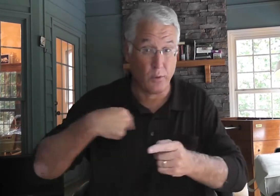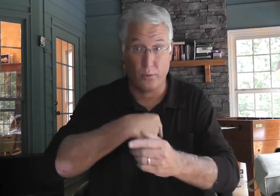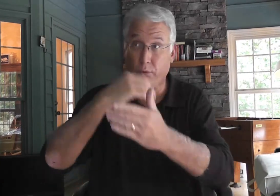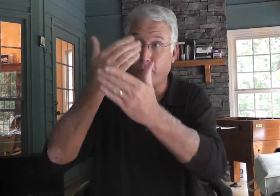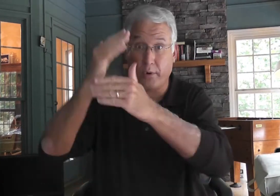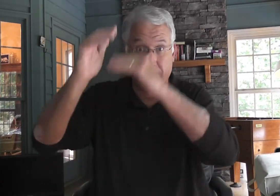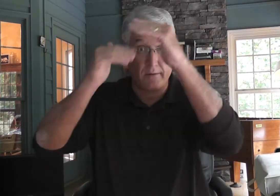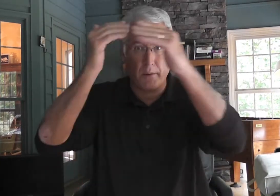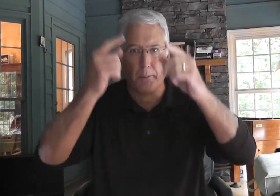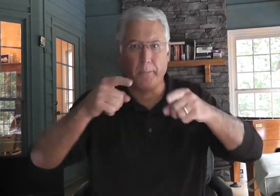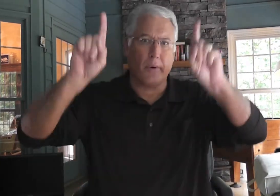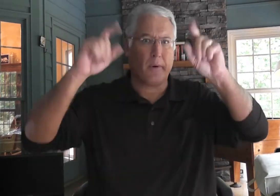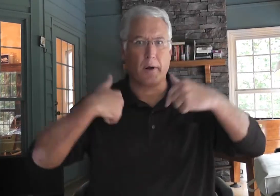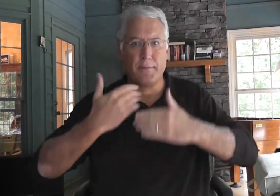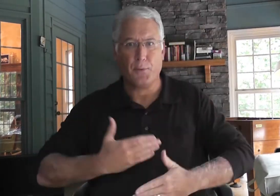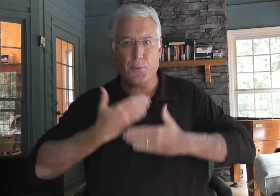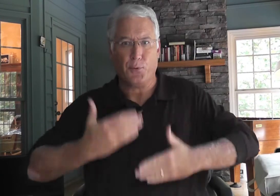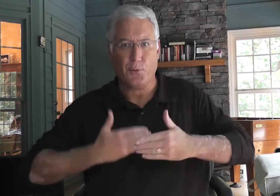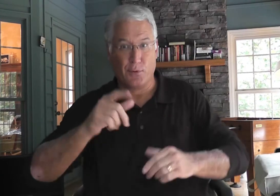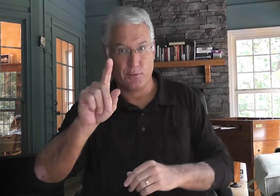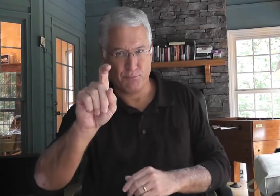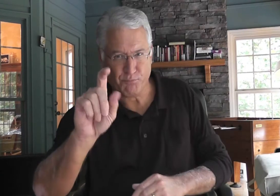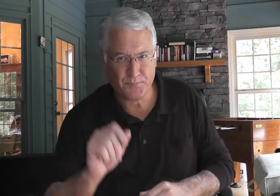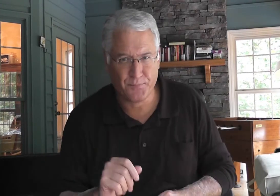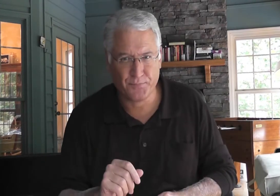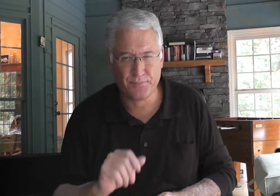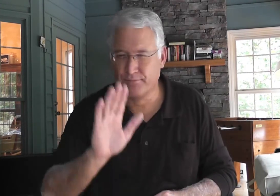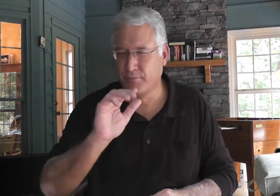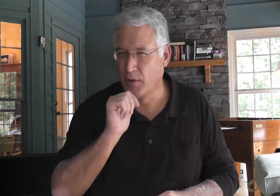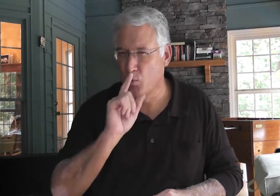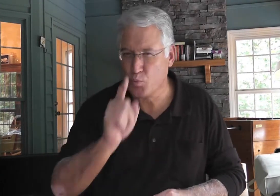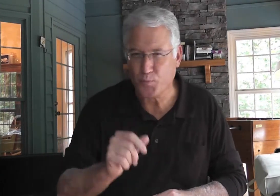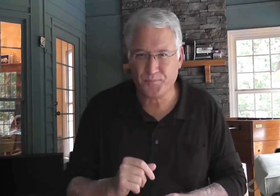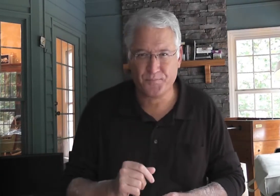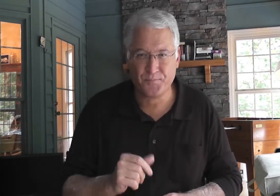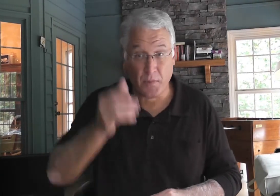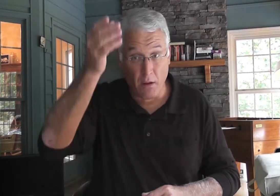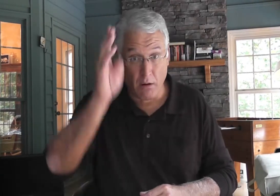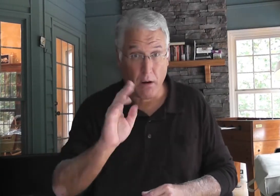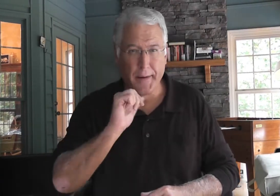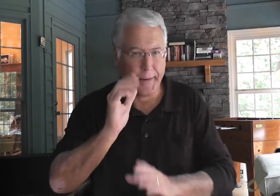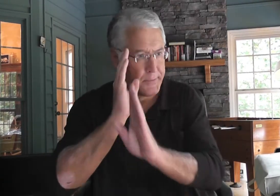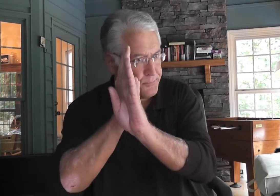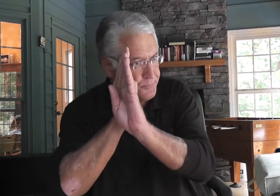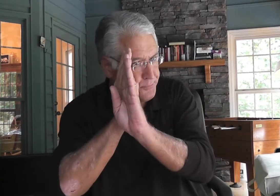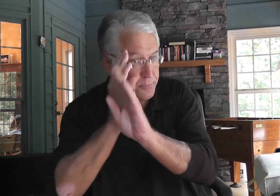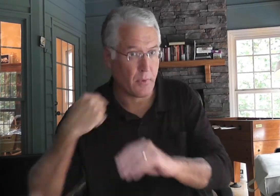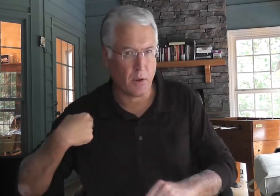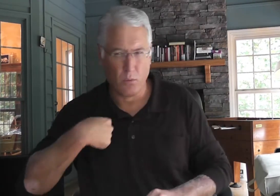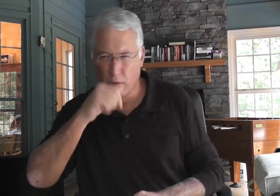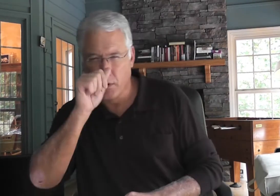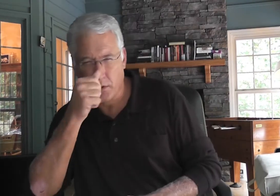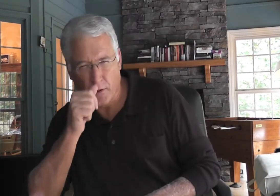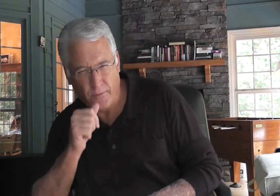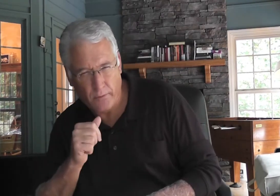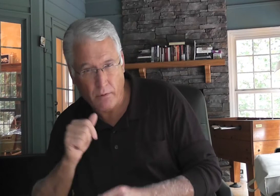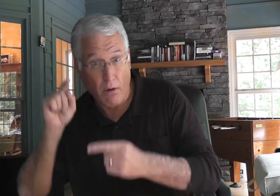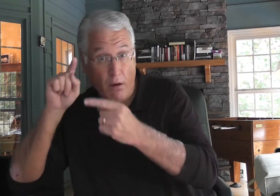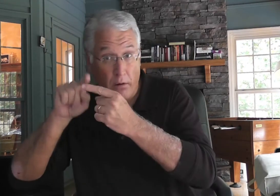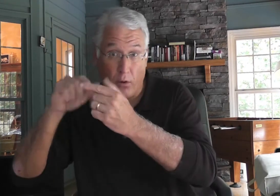go through. And once we get to heaven, it'll be done. But we're going to suffer until then. That's not true. God does not put a wall up in between us and